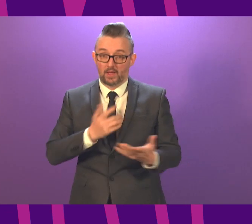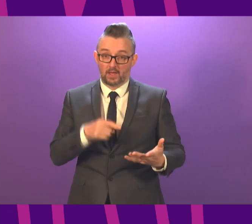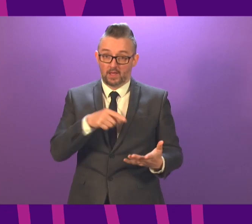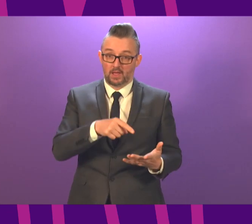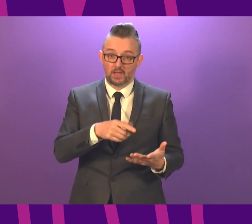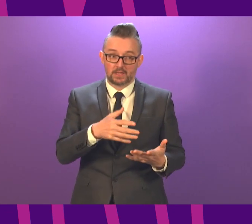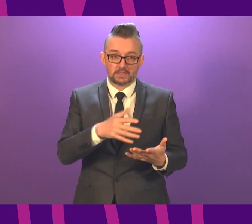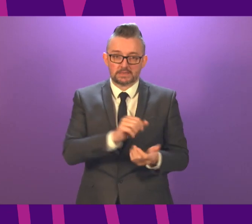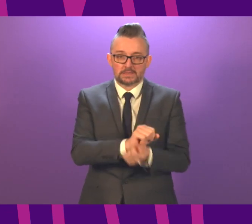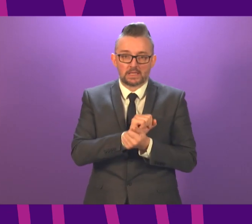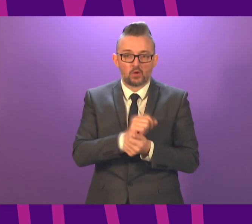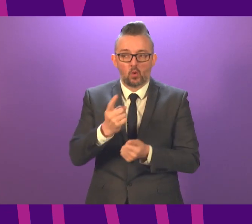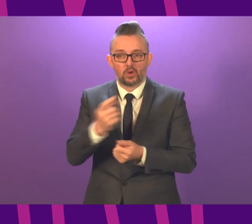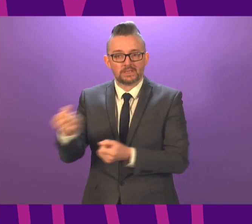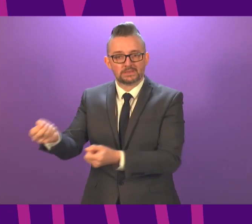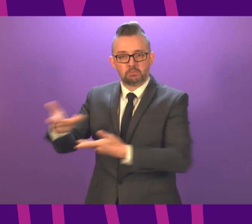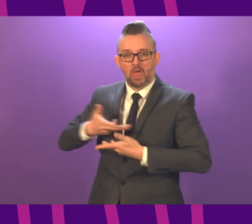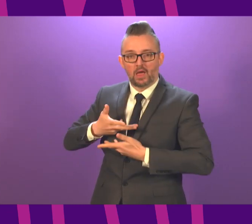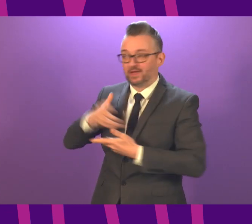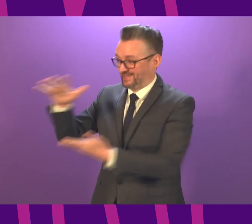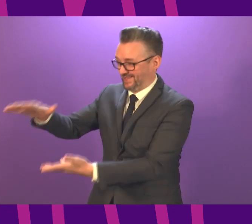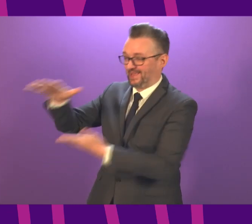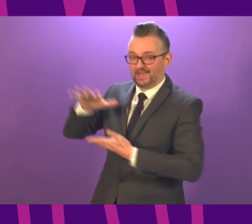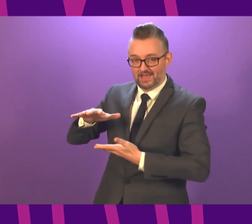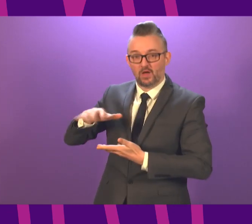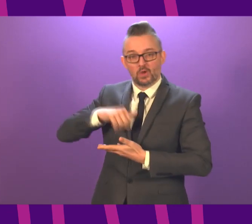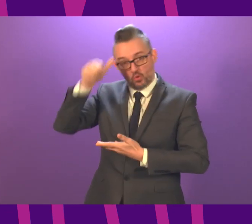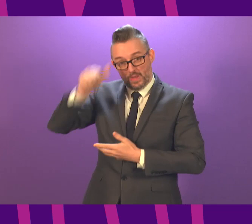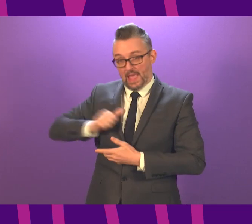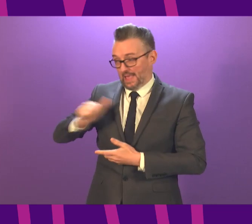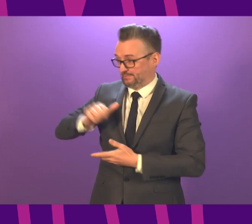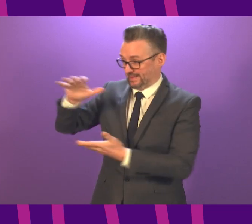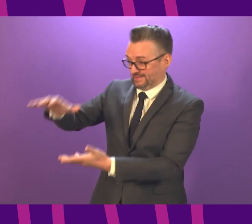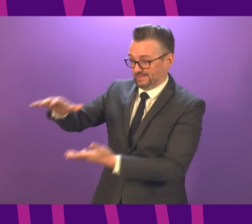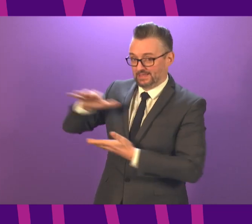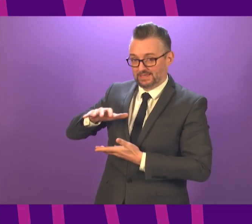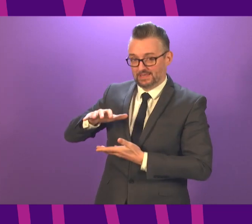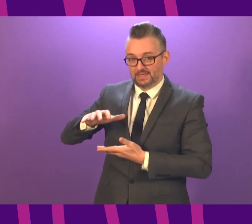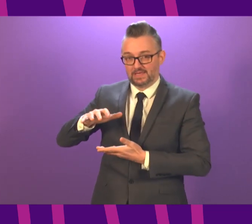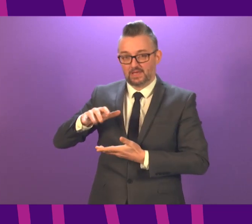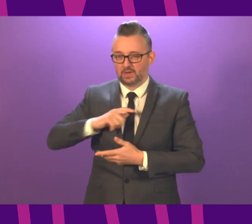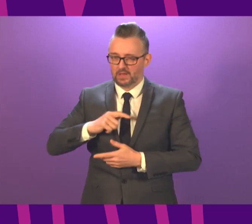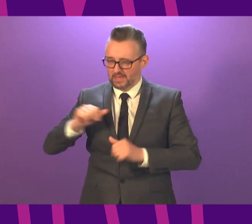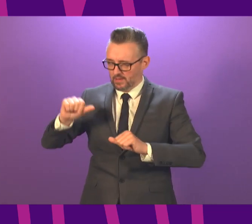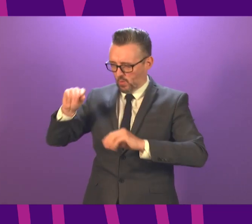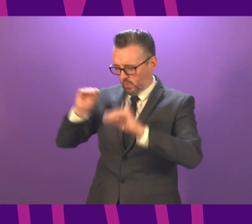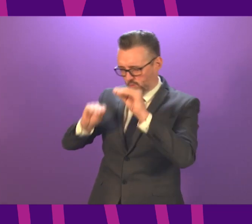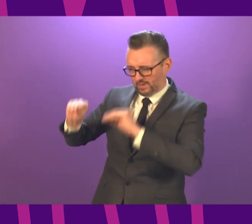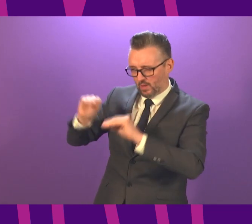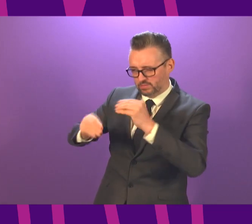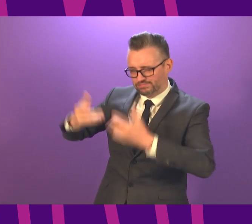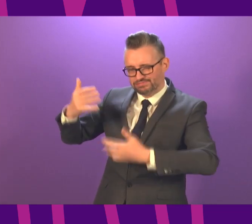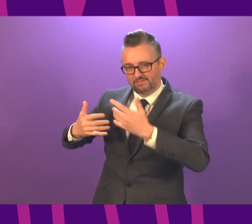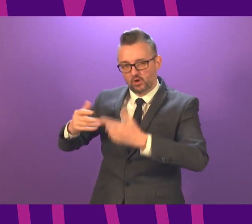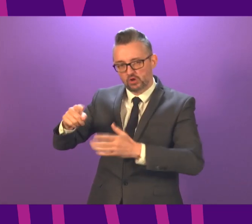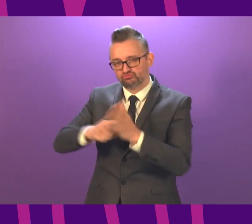largely constrained by supply. We know what we expect. Hopefully that's a conservative, small c, estimate for January. We are not